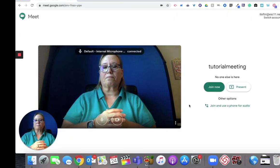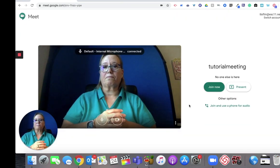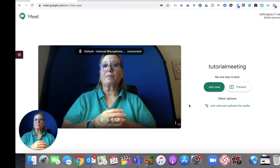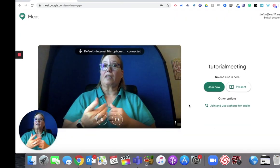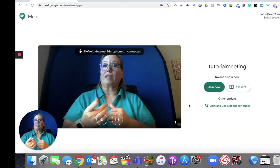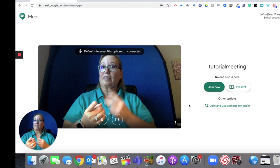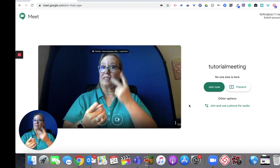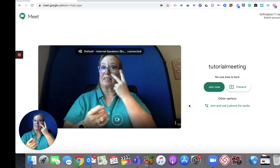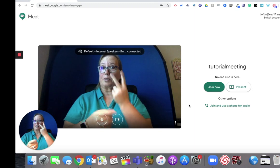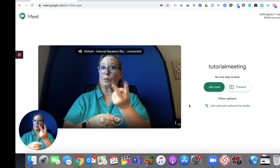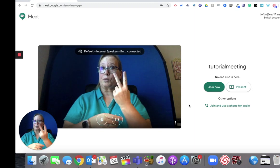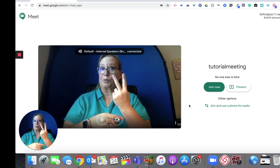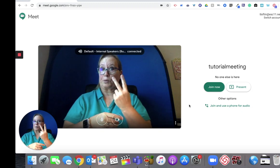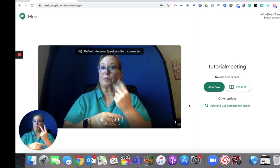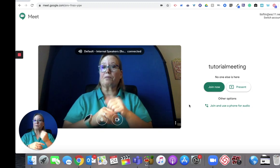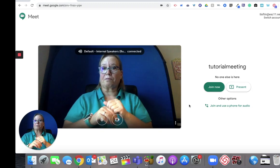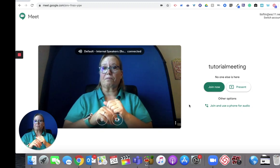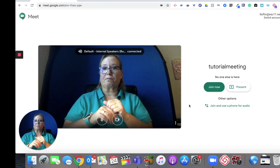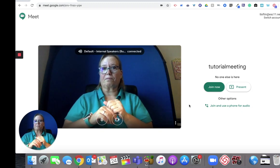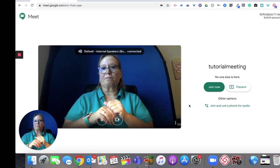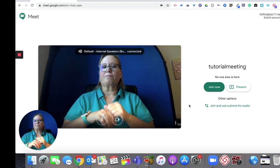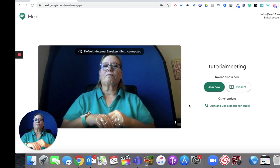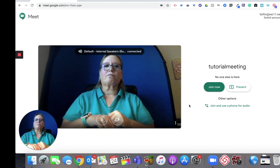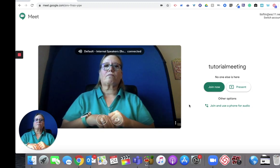And so this is what you see. So now you're seeing two of me.